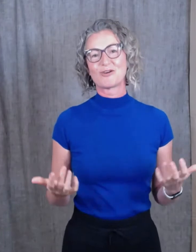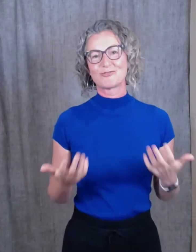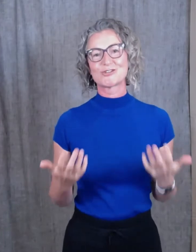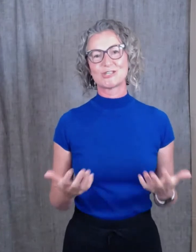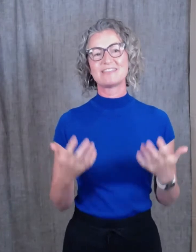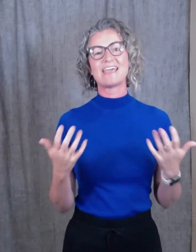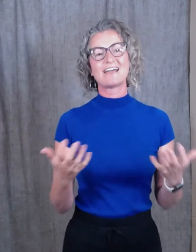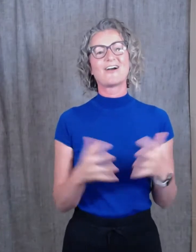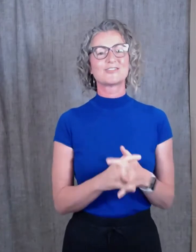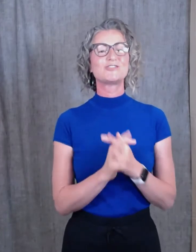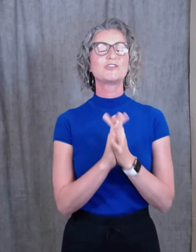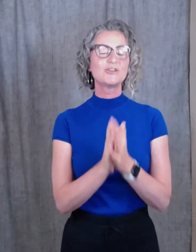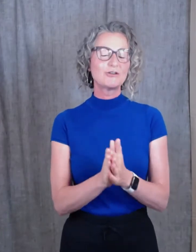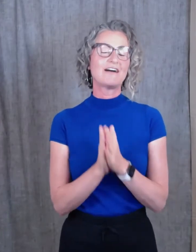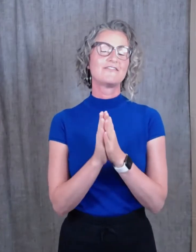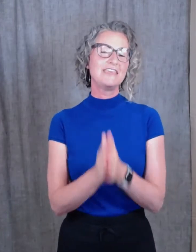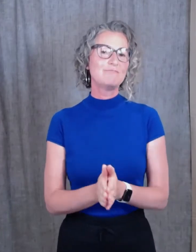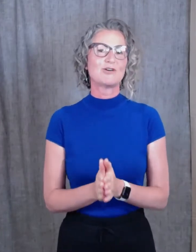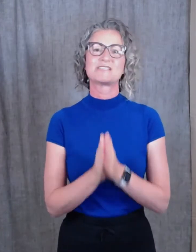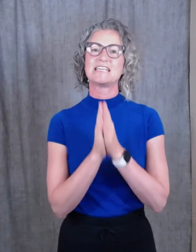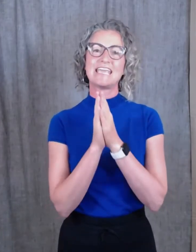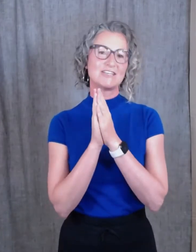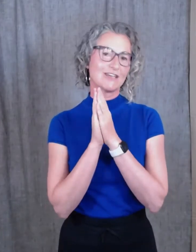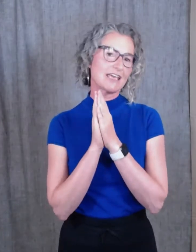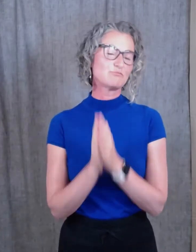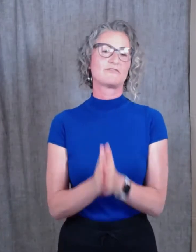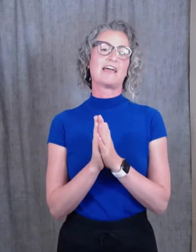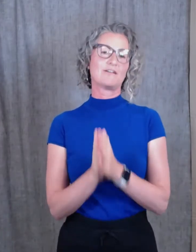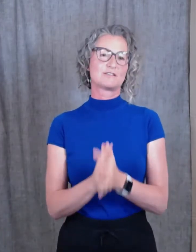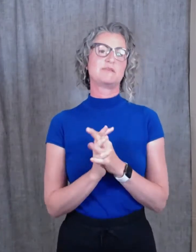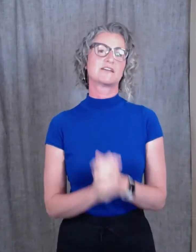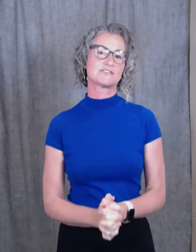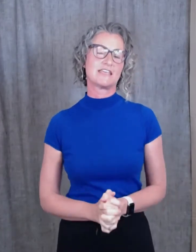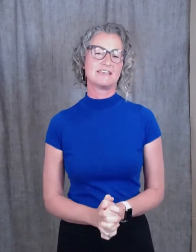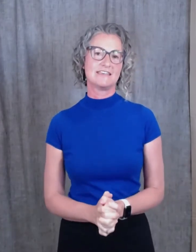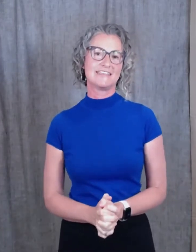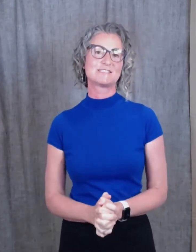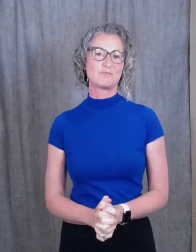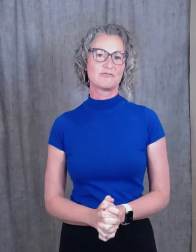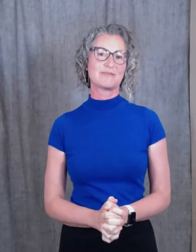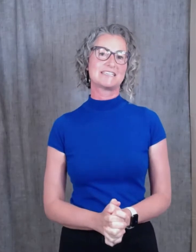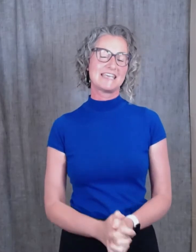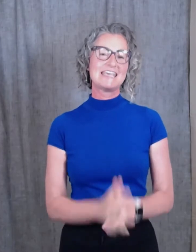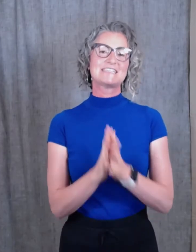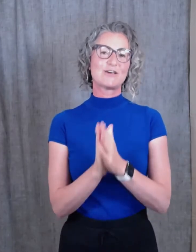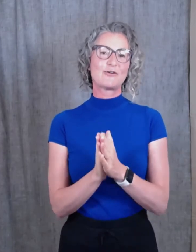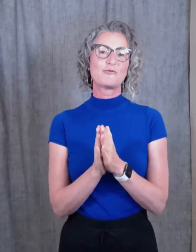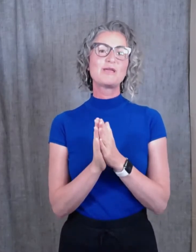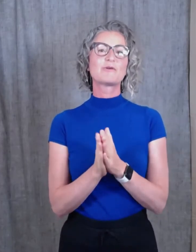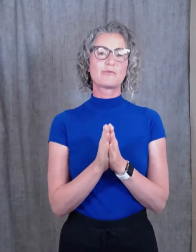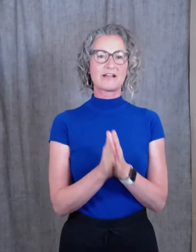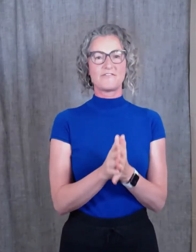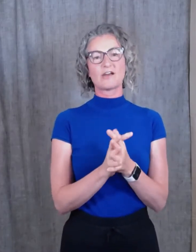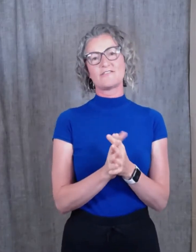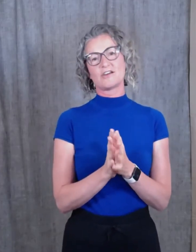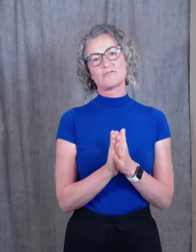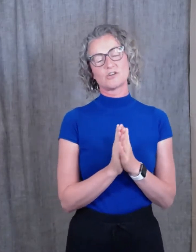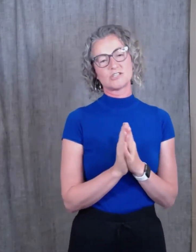fortunate. They are two of the most engaging and profound speakers in this movement. So we were very, very fortunate.